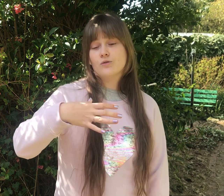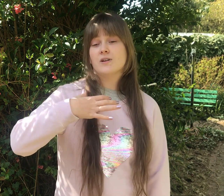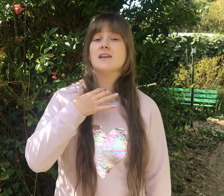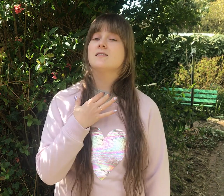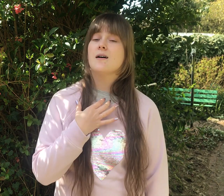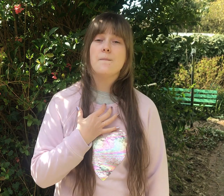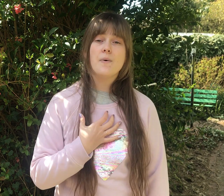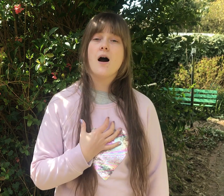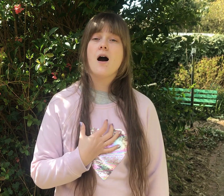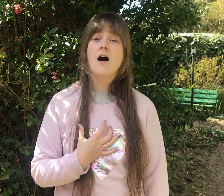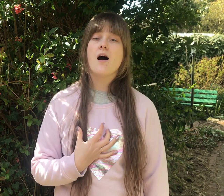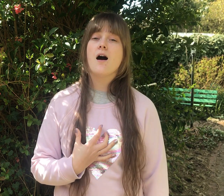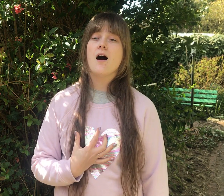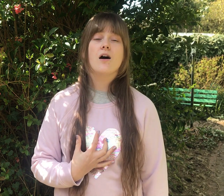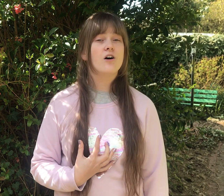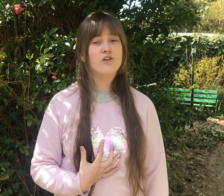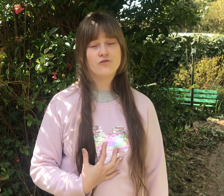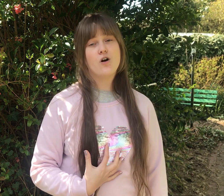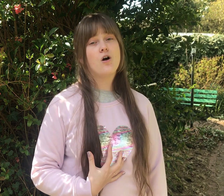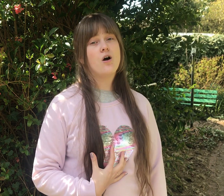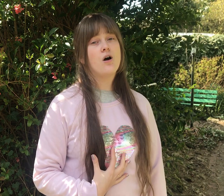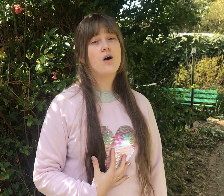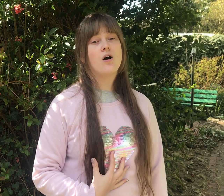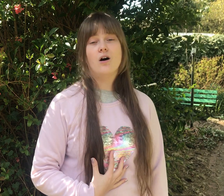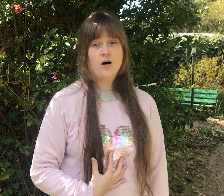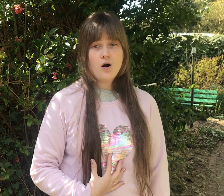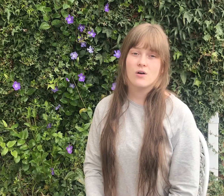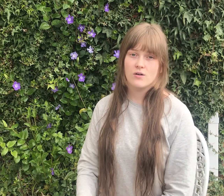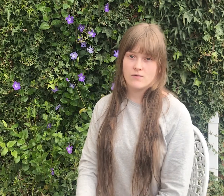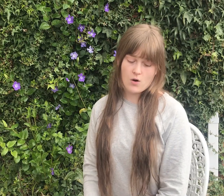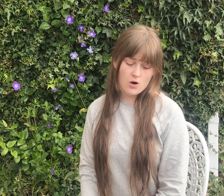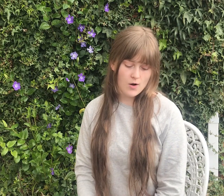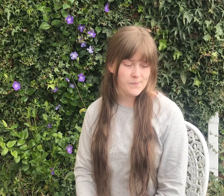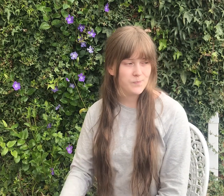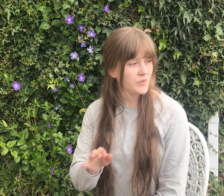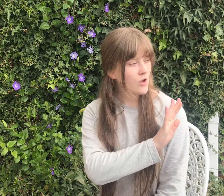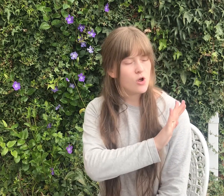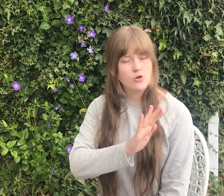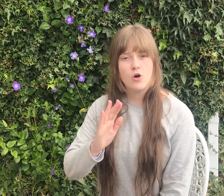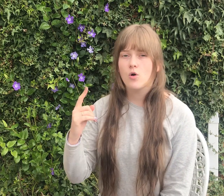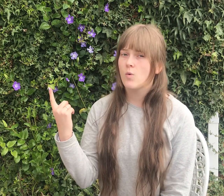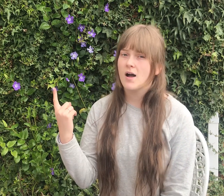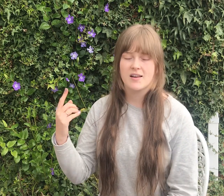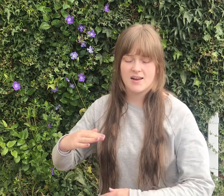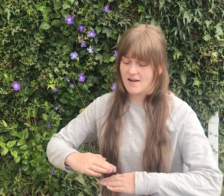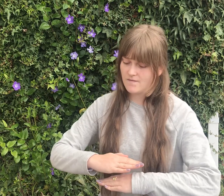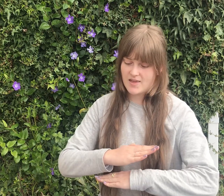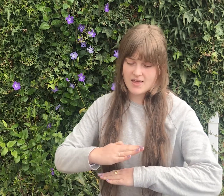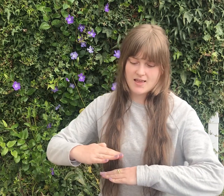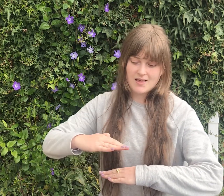need to borrow For For No one can Feel